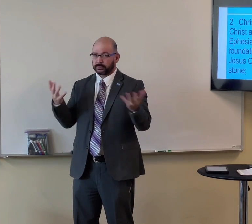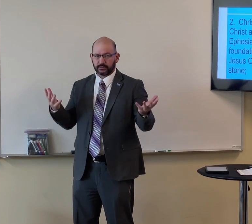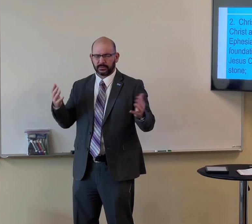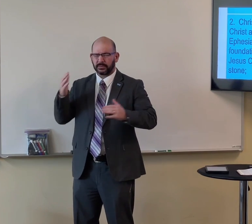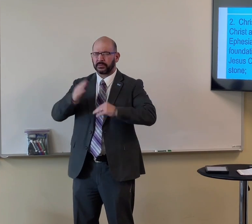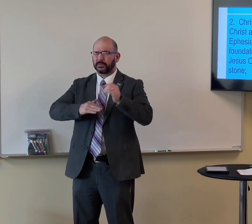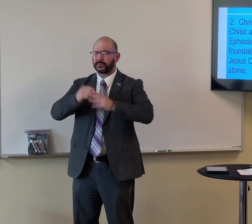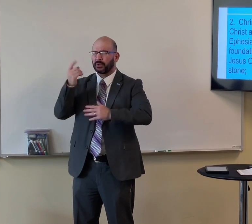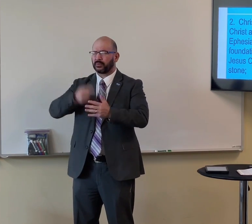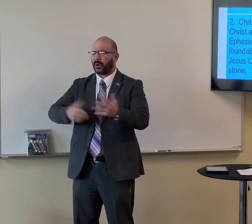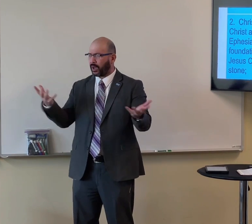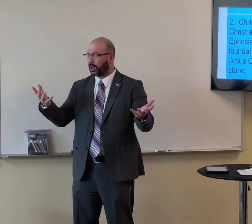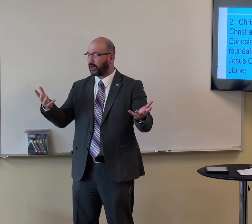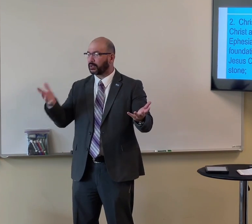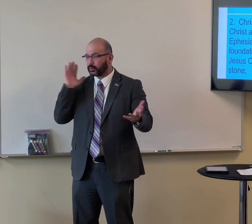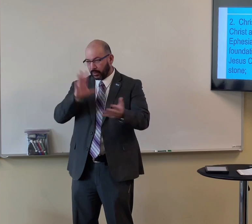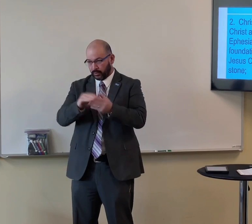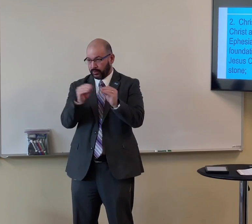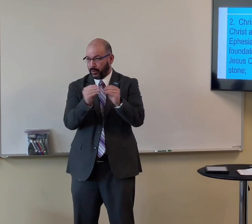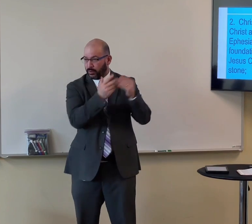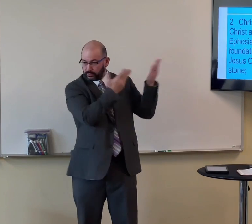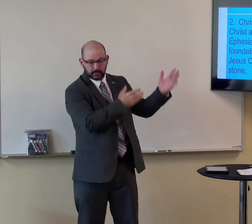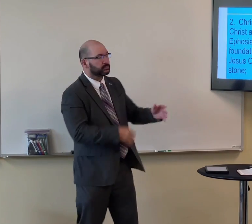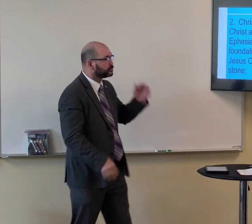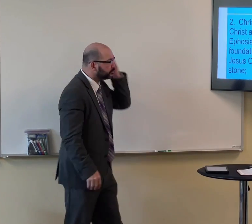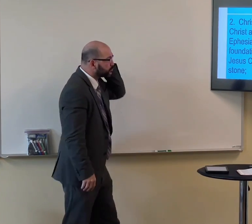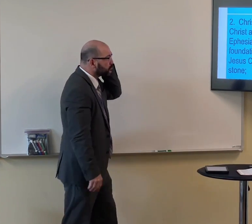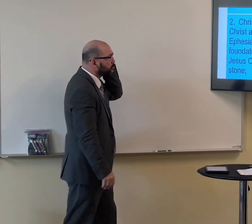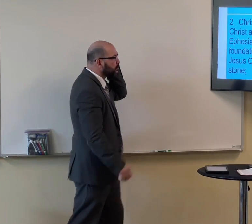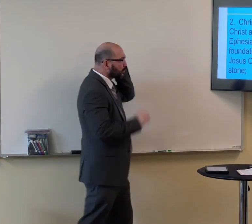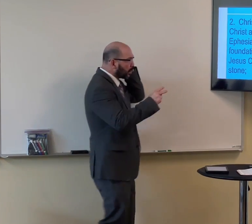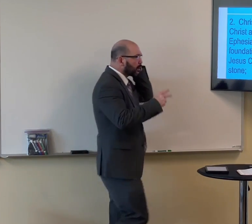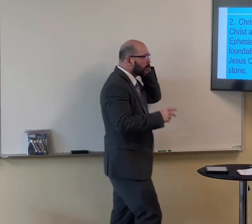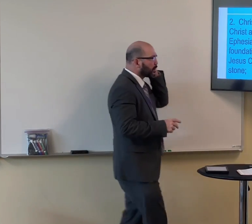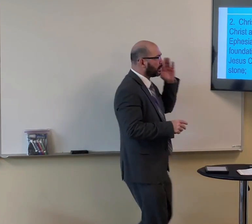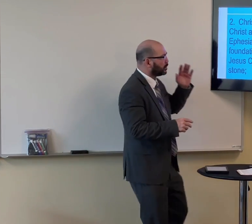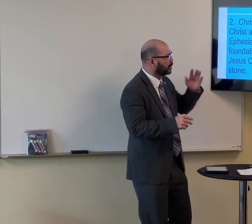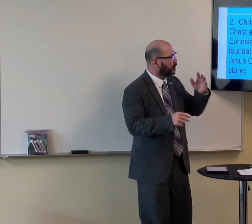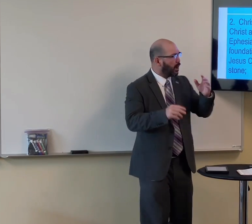to build what do we build? we're going to look at this some more